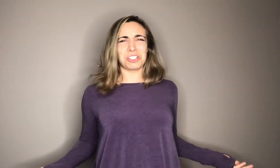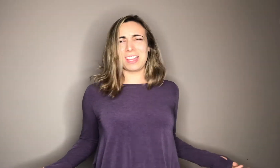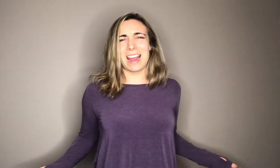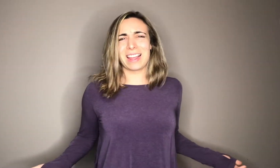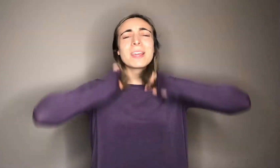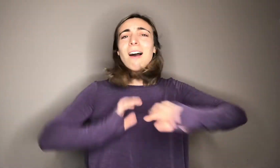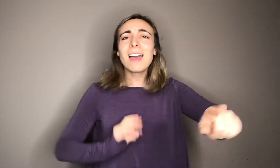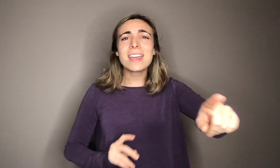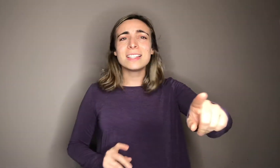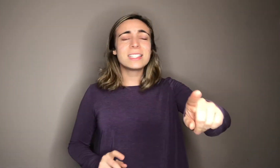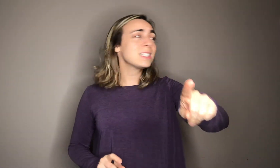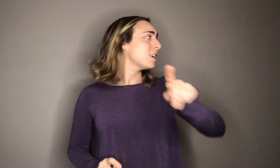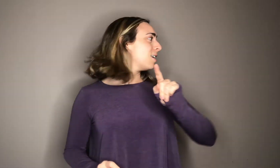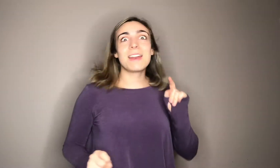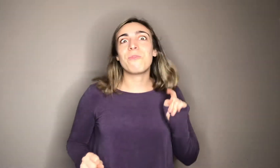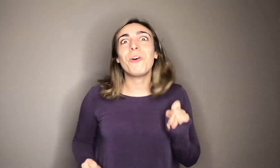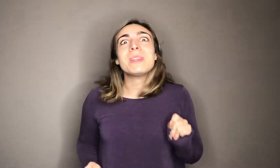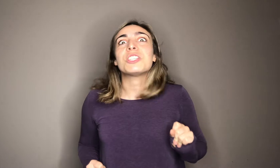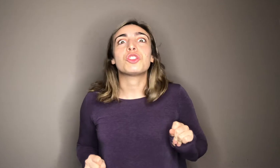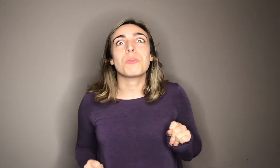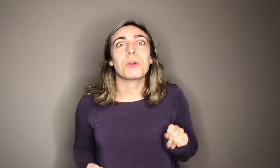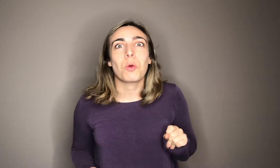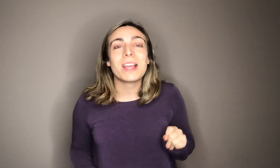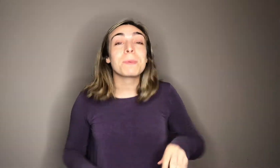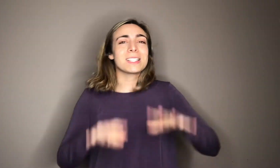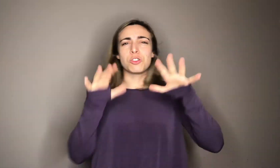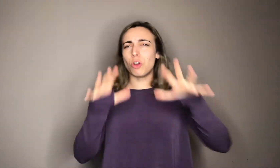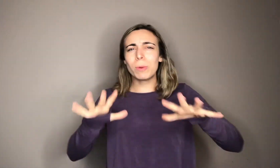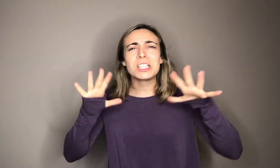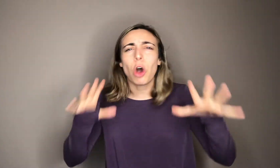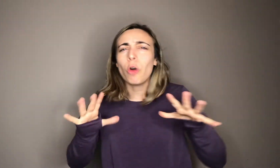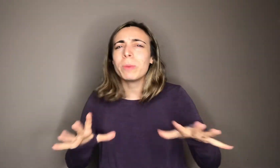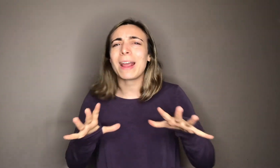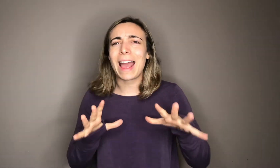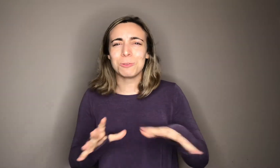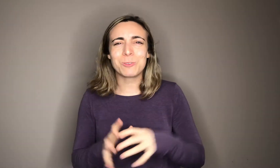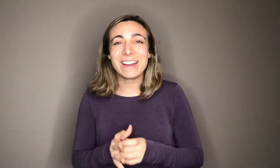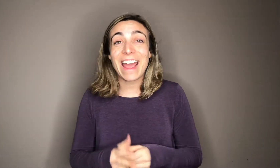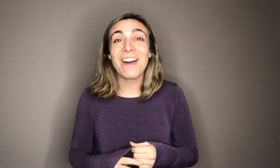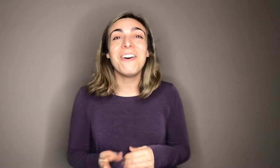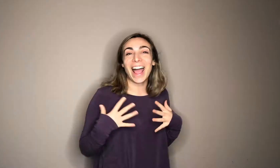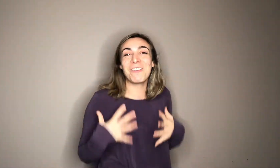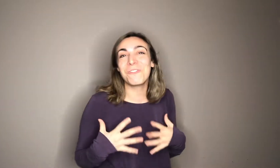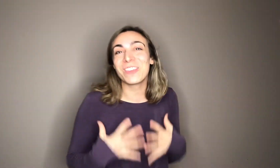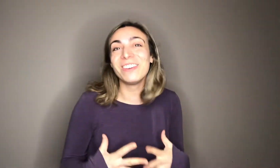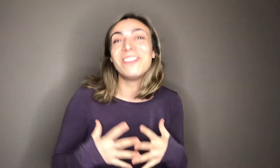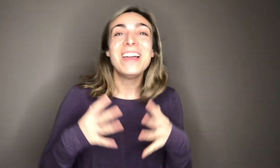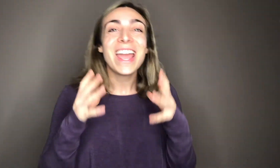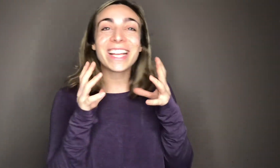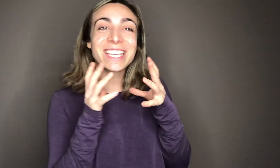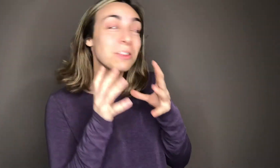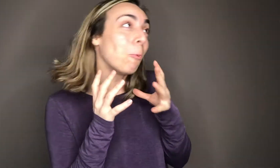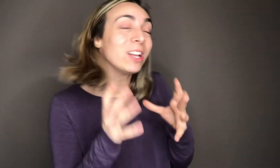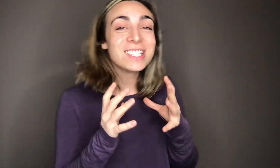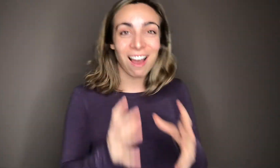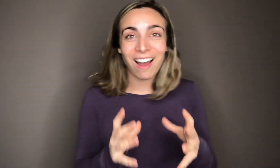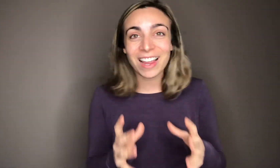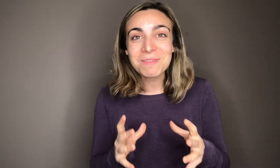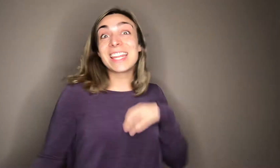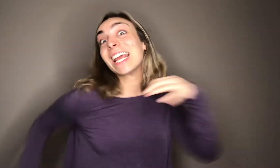cheating because and I'm filming this super quick because nobody's home in my house right now I feel it's like the one time that I